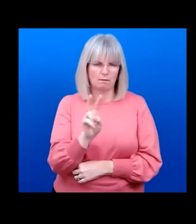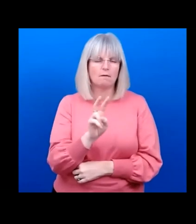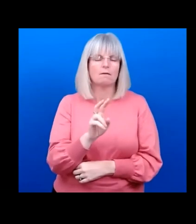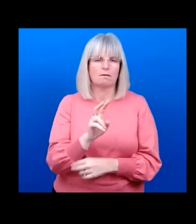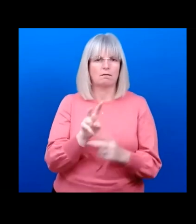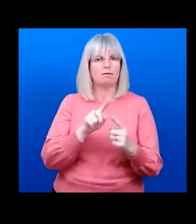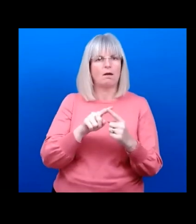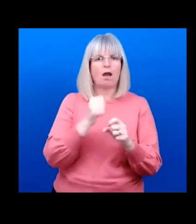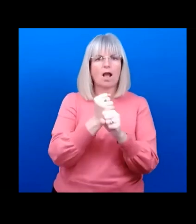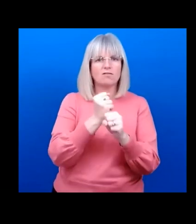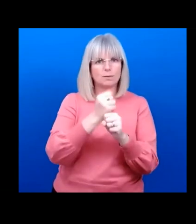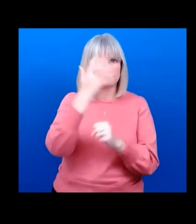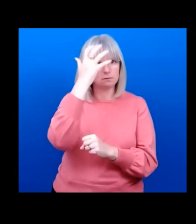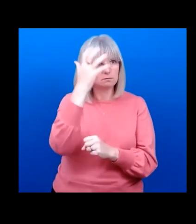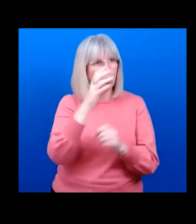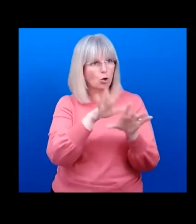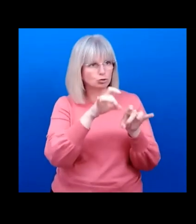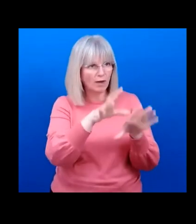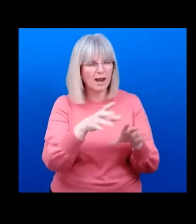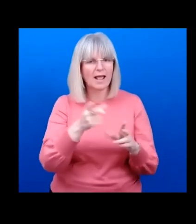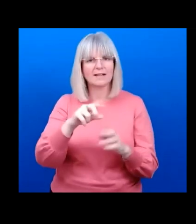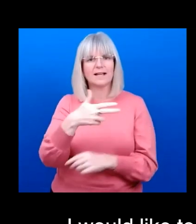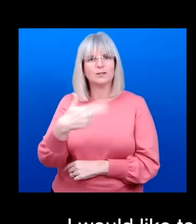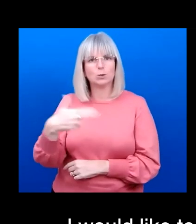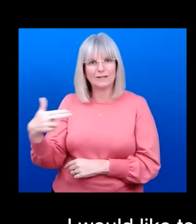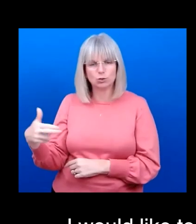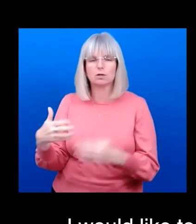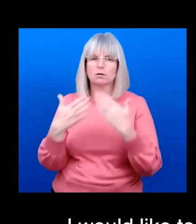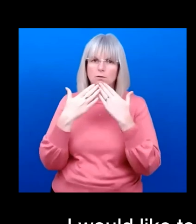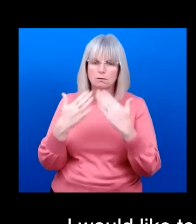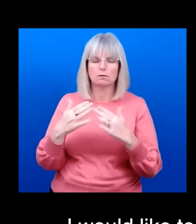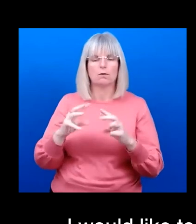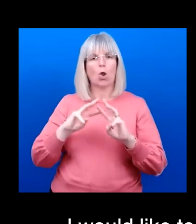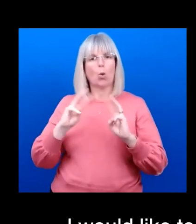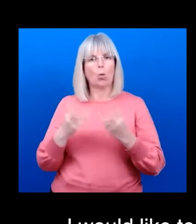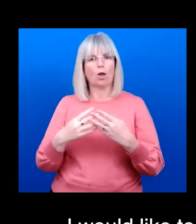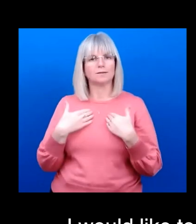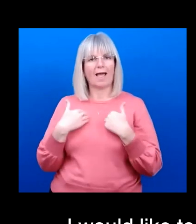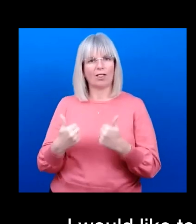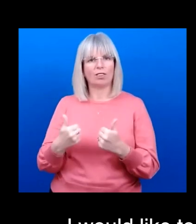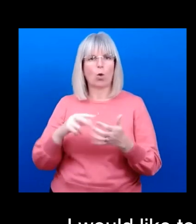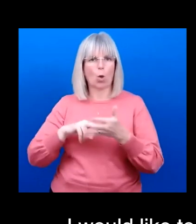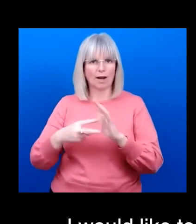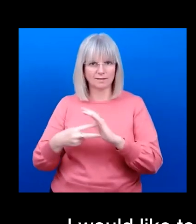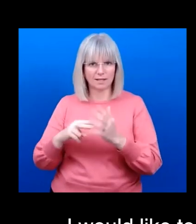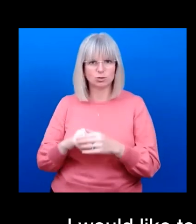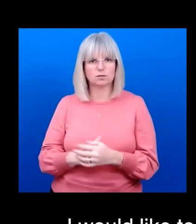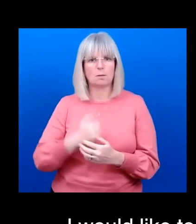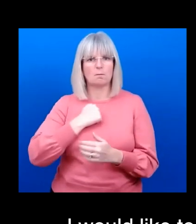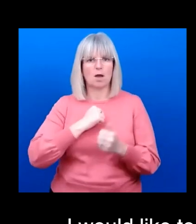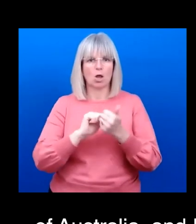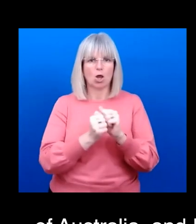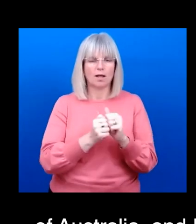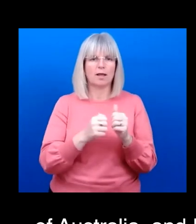Australia and Indonesia, the World Health Organization. And thank you to my colleagues from the IAPB, CBM,